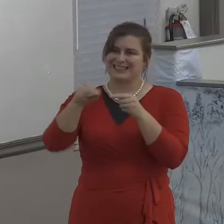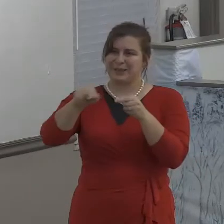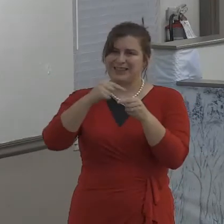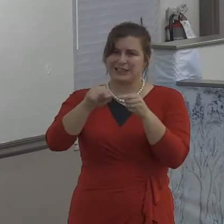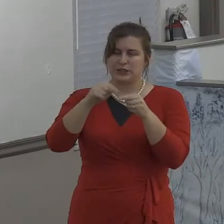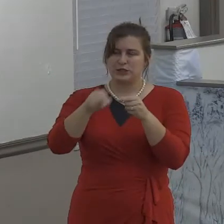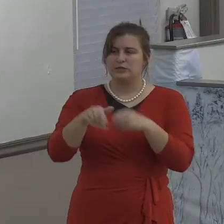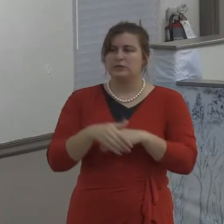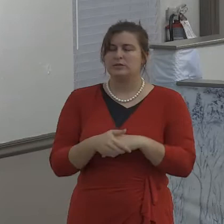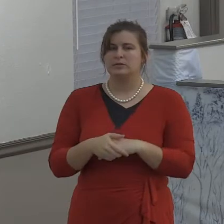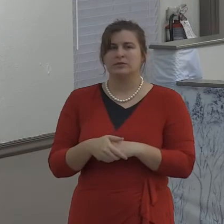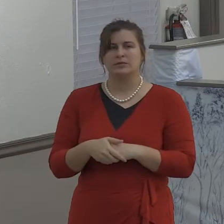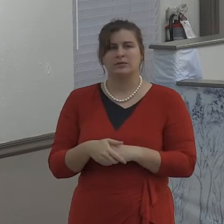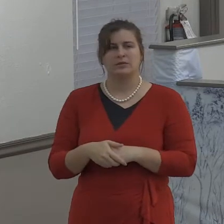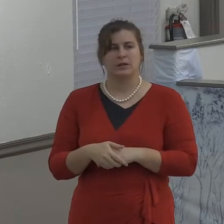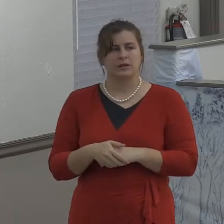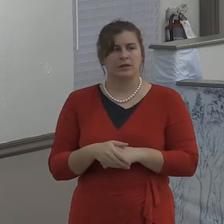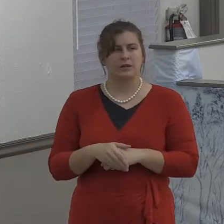Steve was sharing Christ.